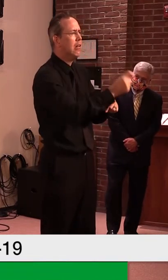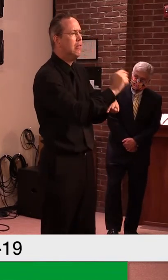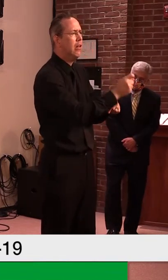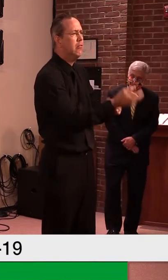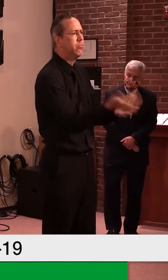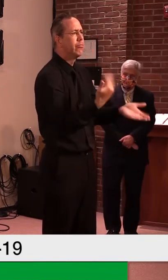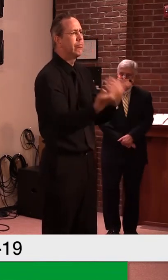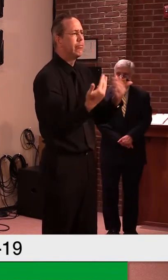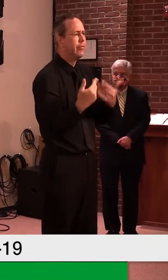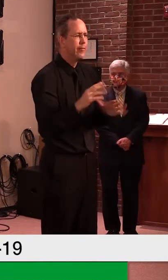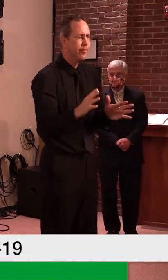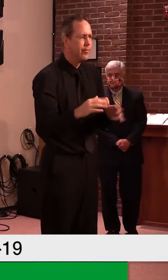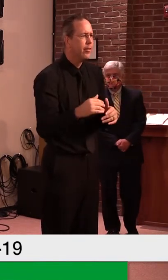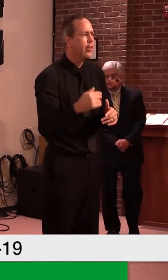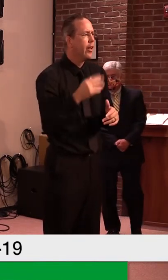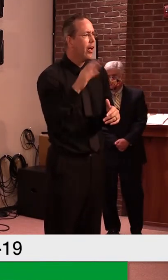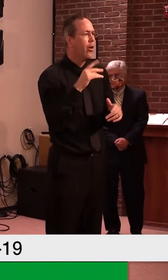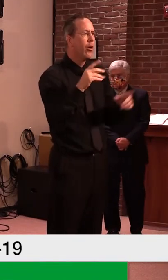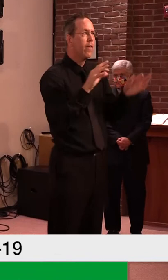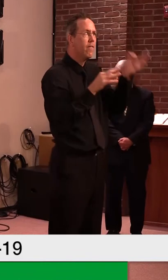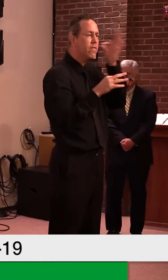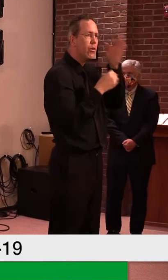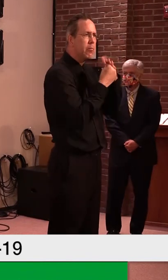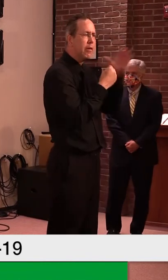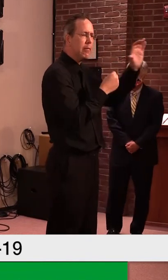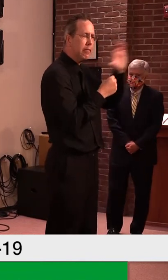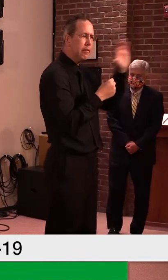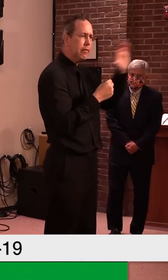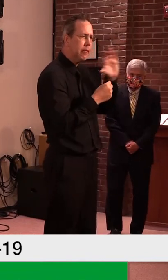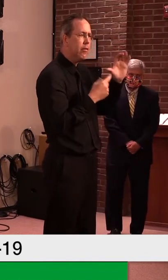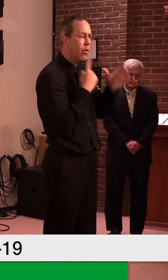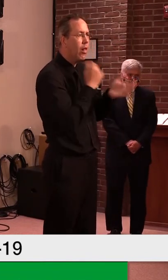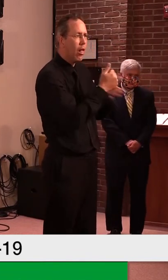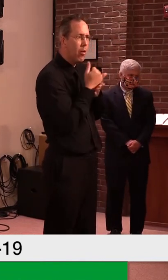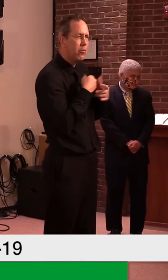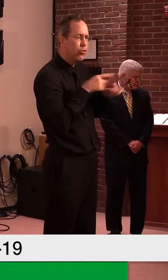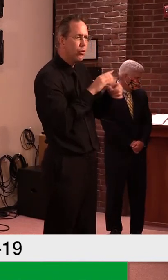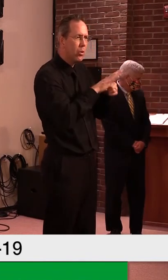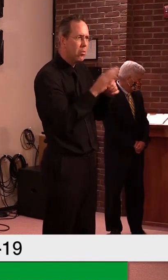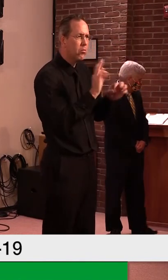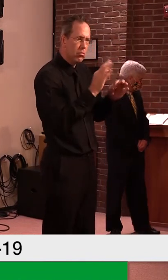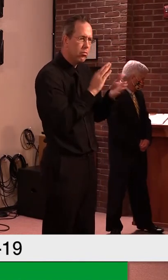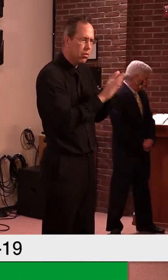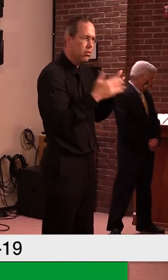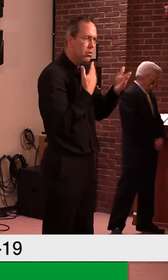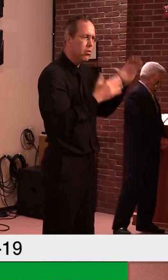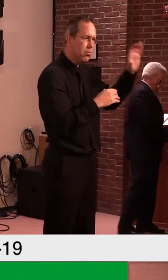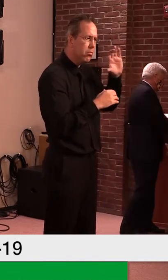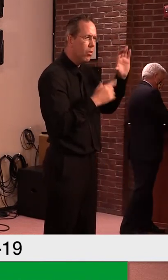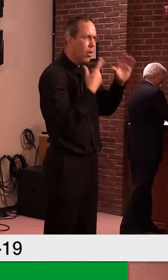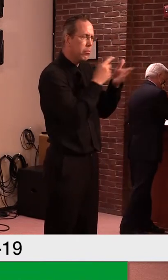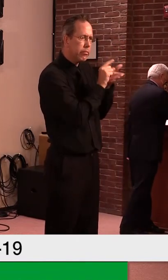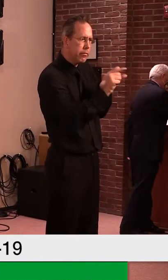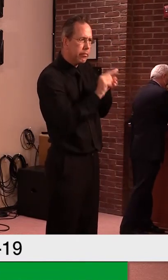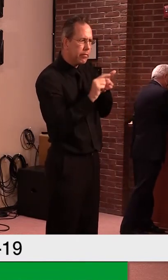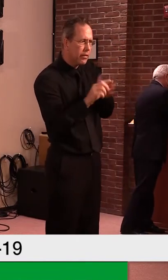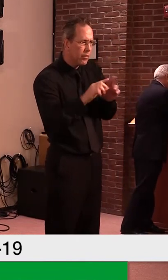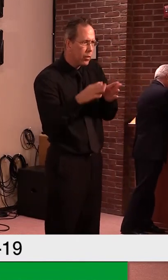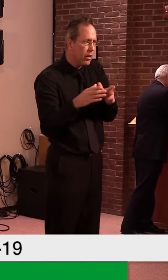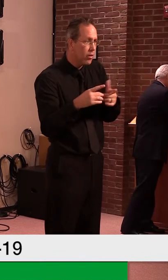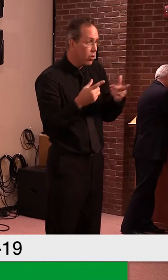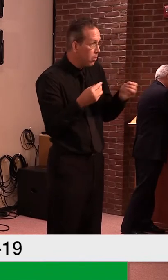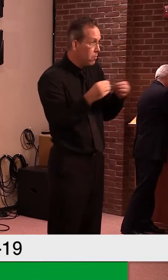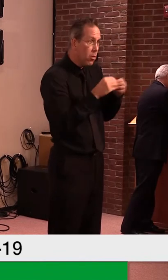uh, from the federal government, which has helped our economy in a lot of different respects. Uh, there may be more, uh, coming, uh,